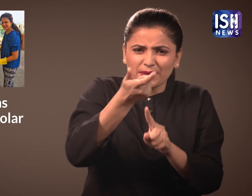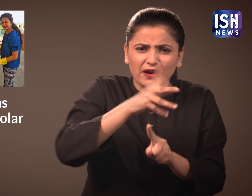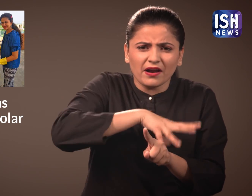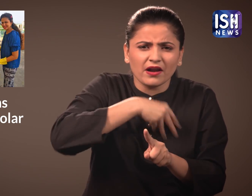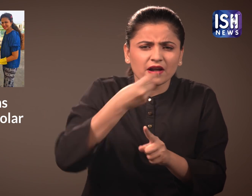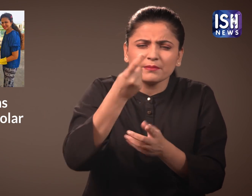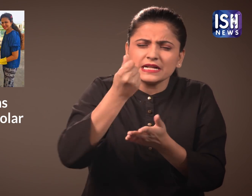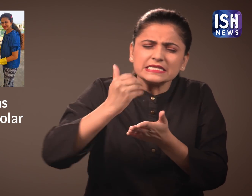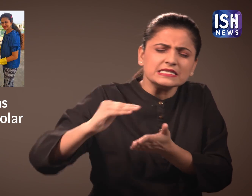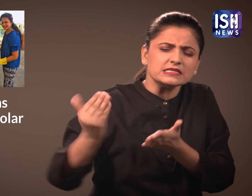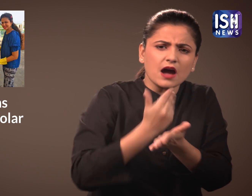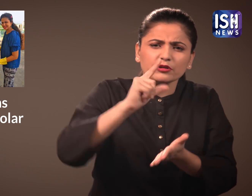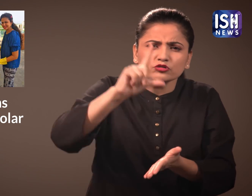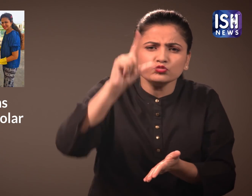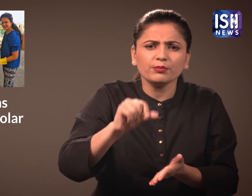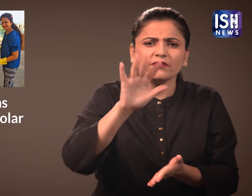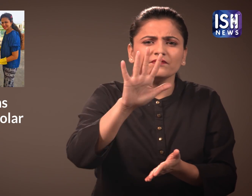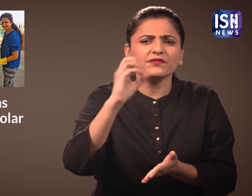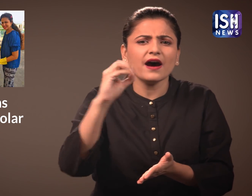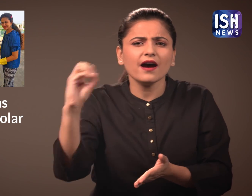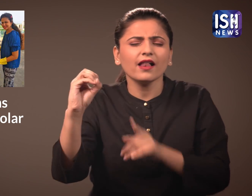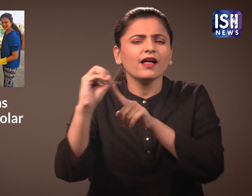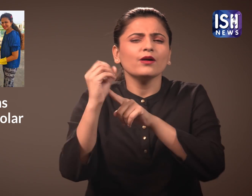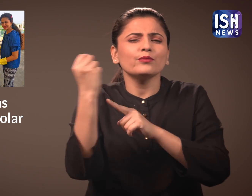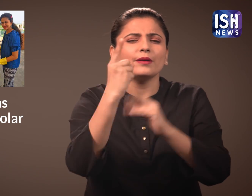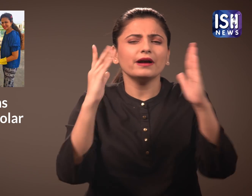Also servicing of the car is very cheap but only costs Rs 500.